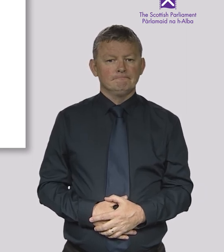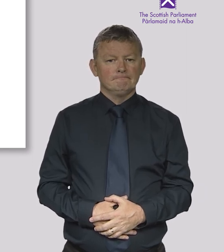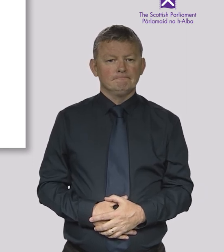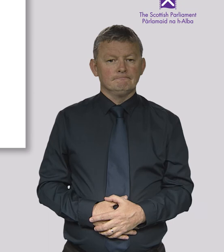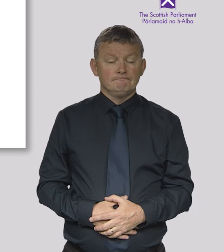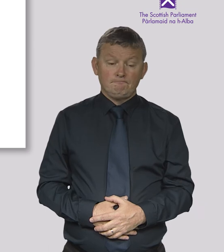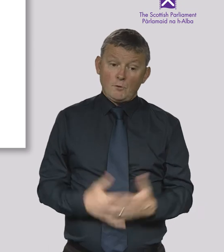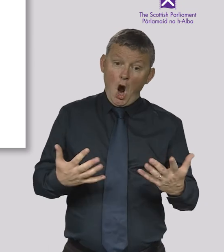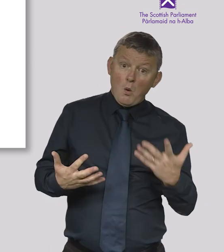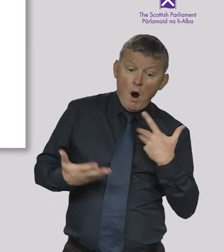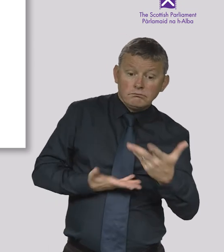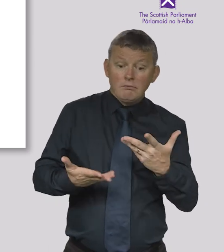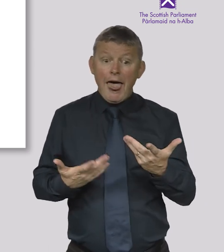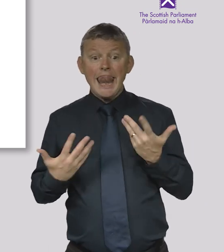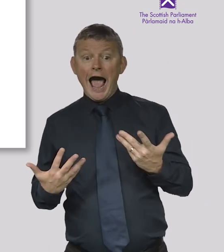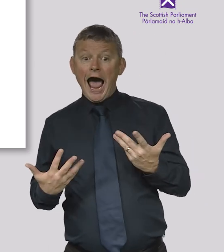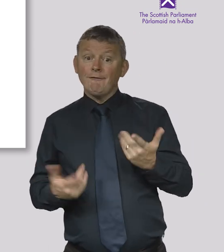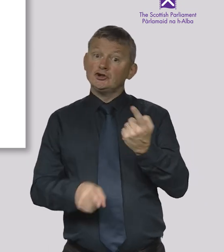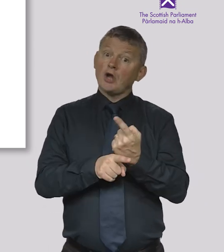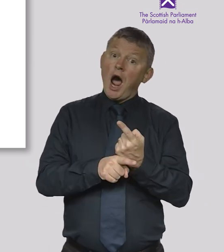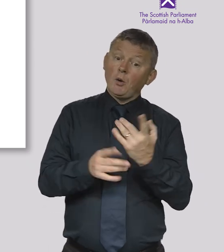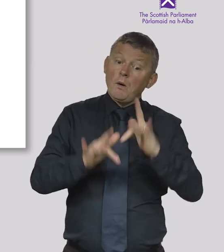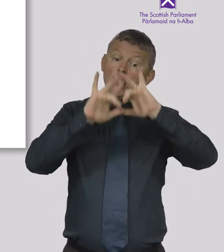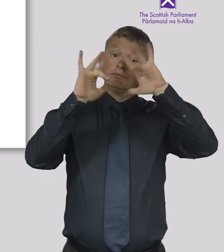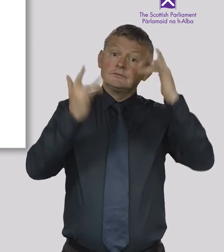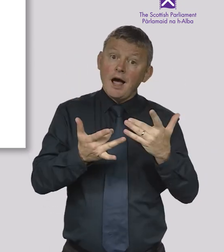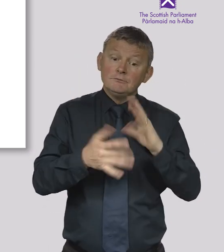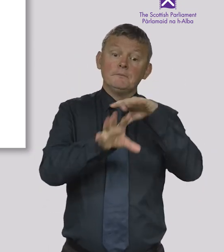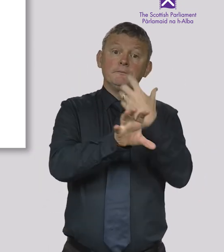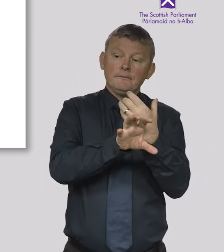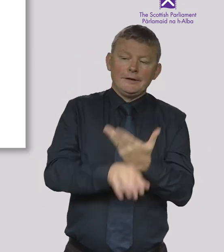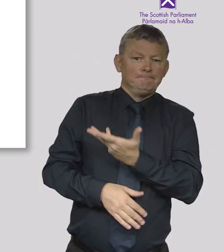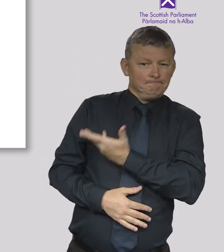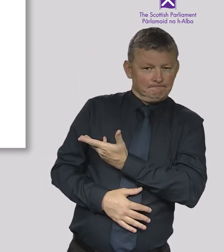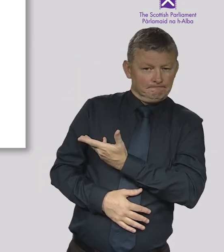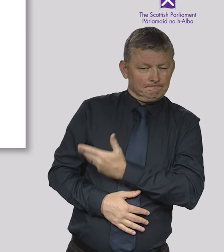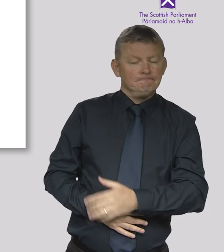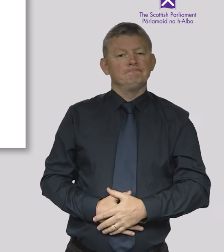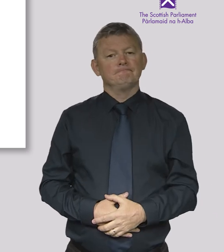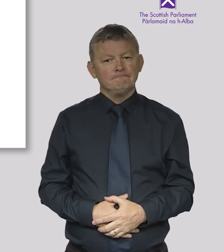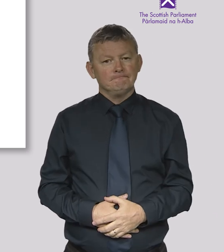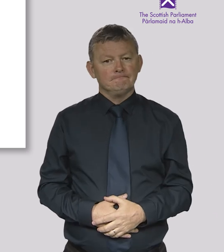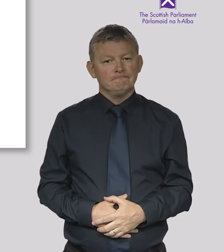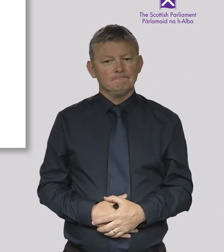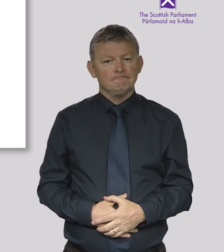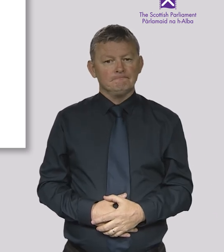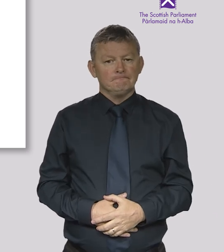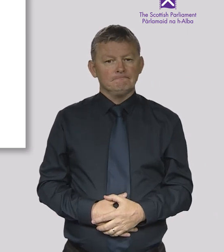or use the live chat service on our website www.parliament.scot forward slash